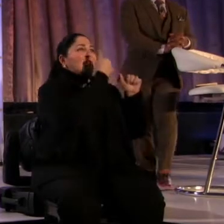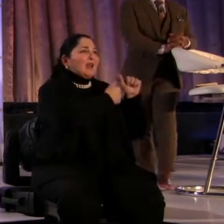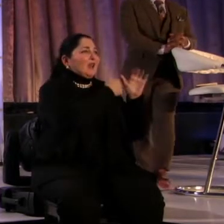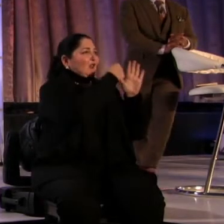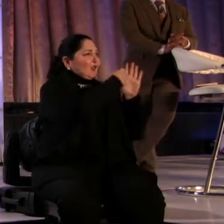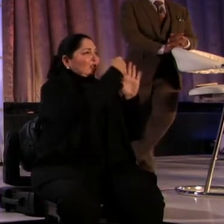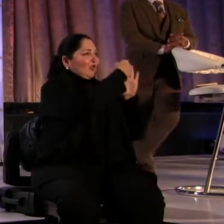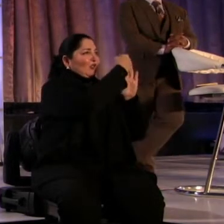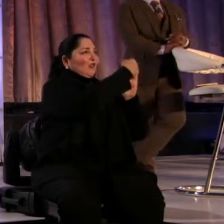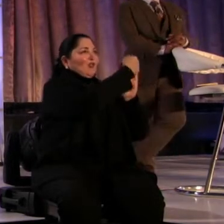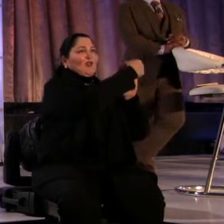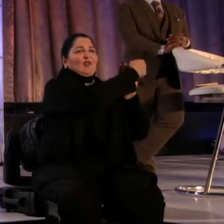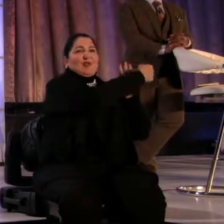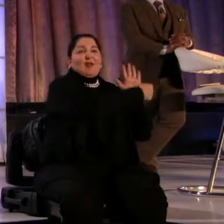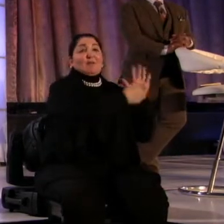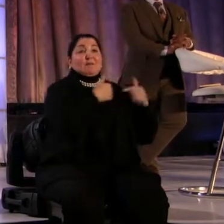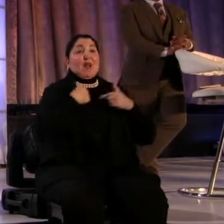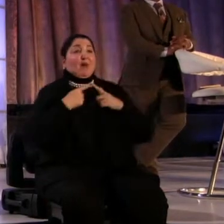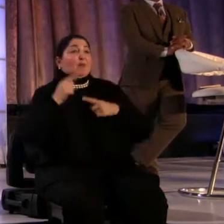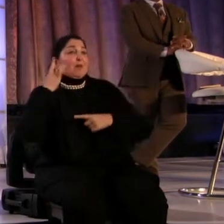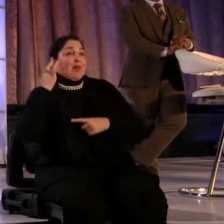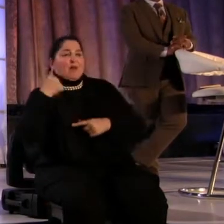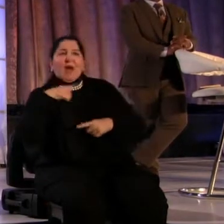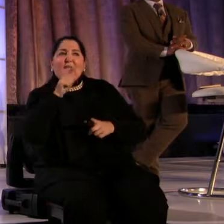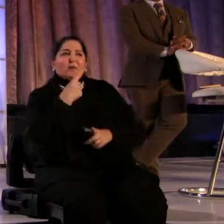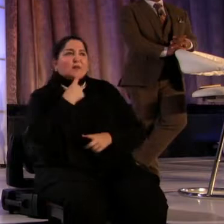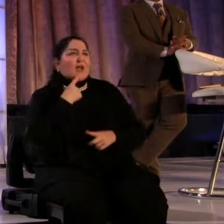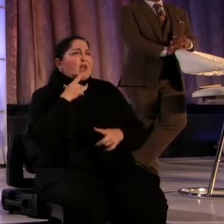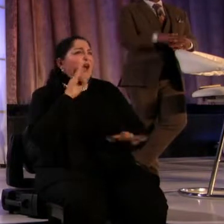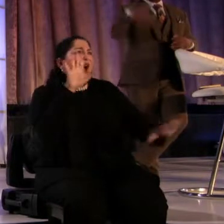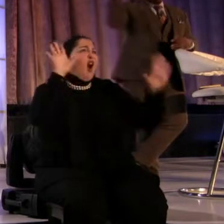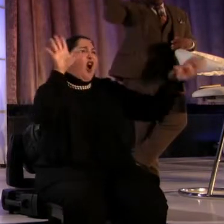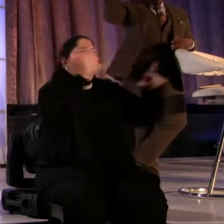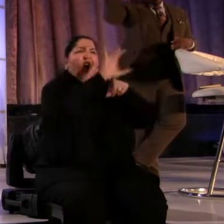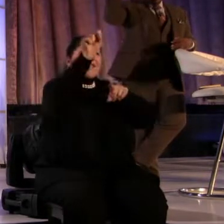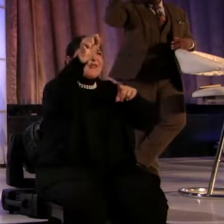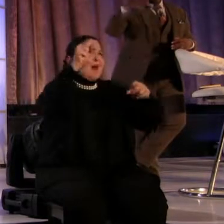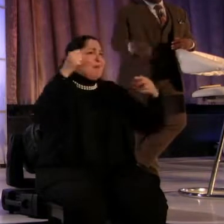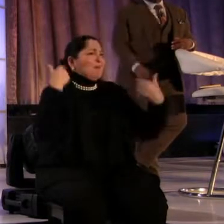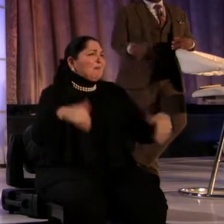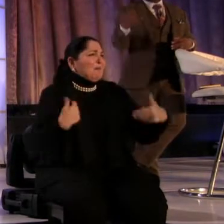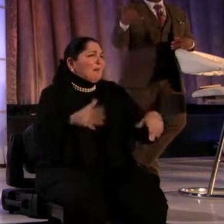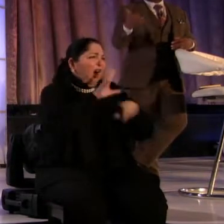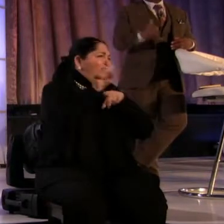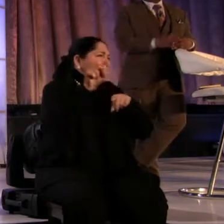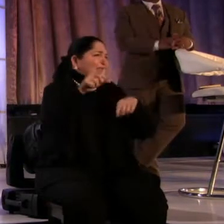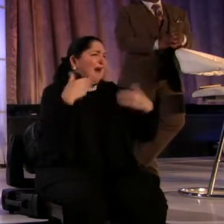speakers. I am from California, so I just have to say, awesome. It was just awesome.